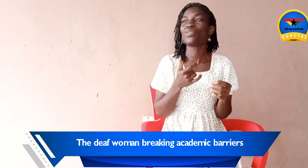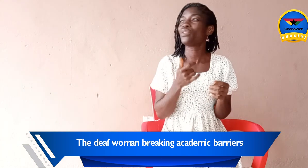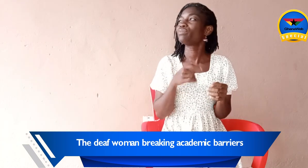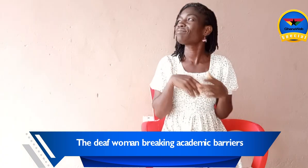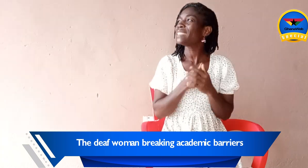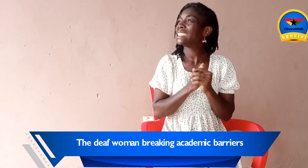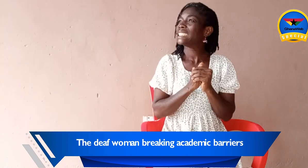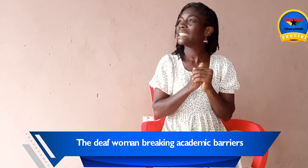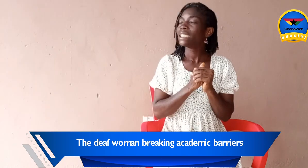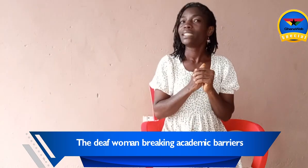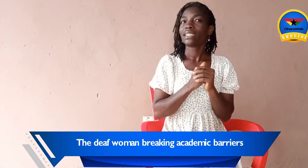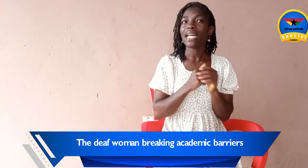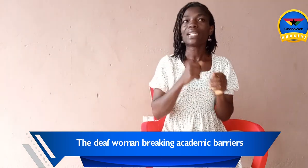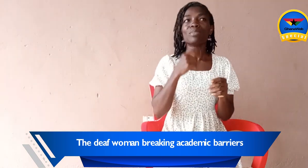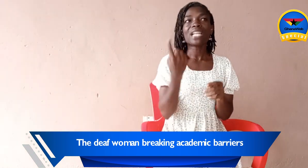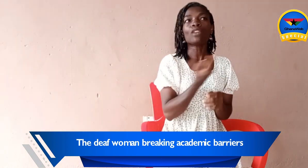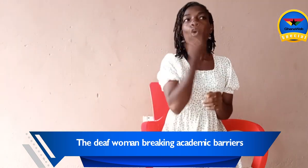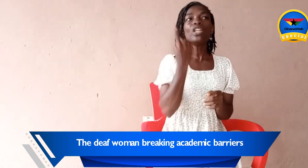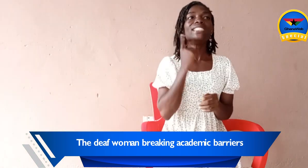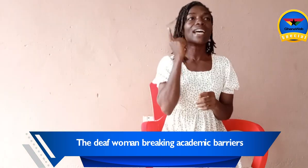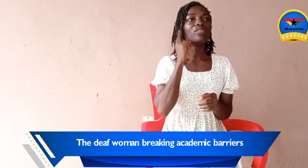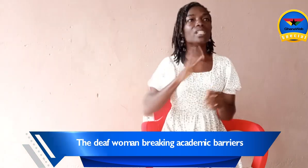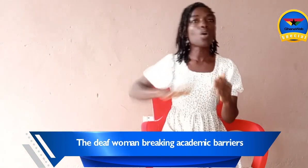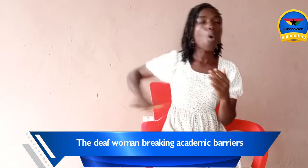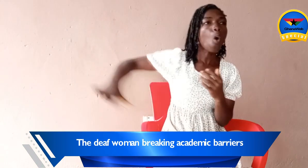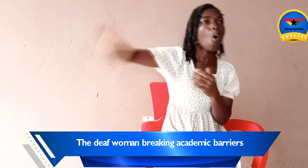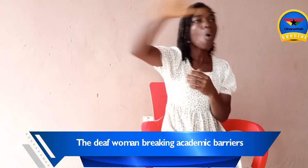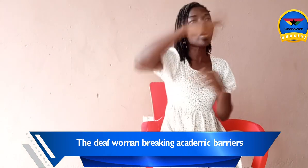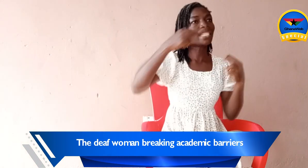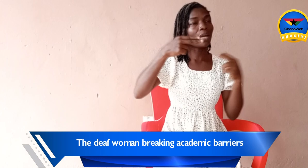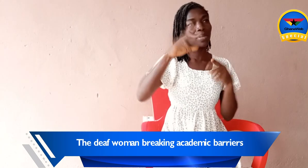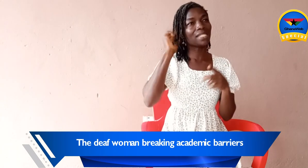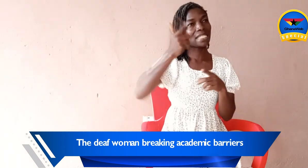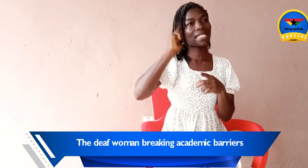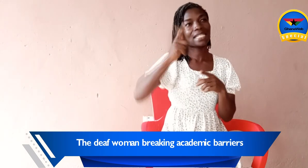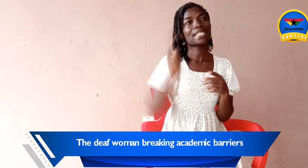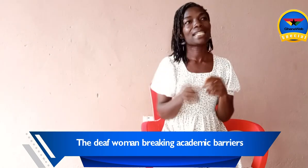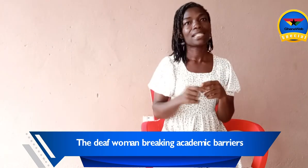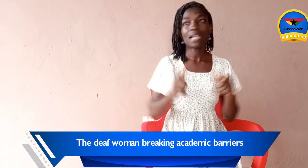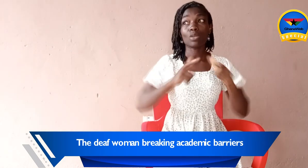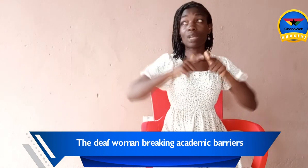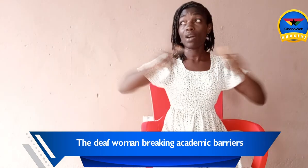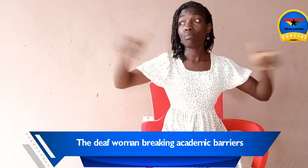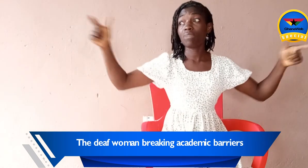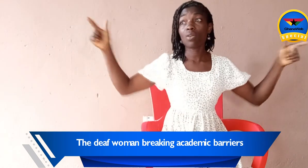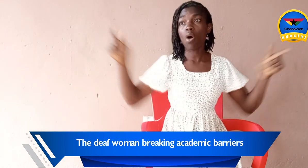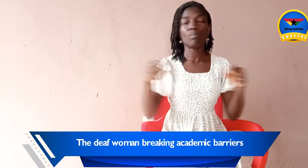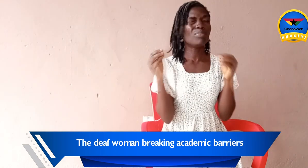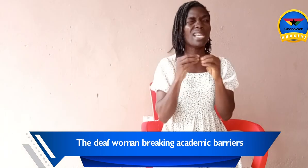like, being an old deaf in the whole lecture place. I was a very big walk, really big